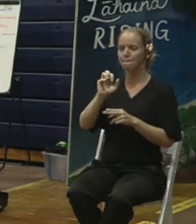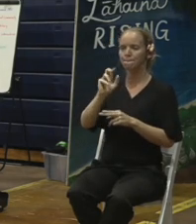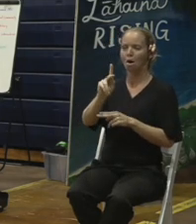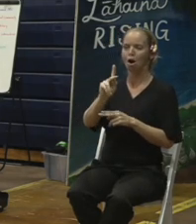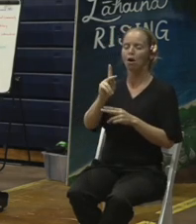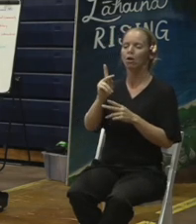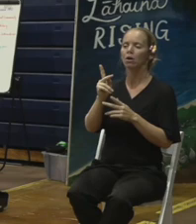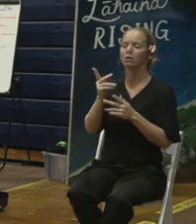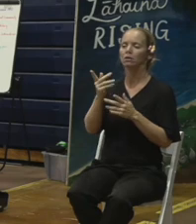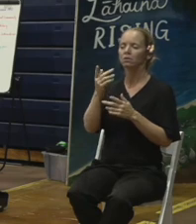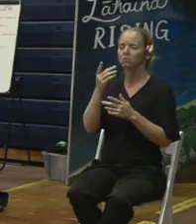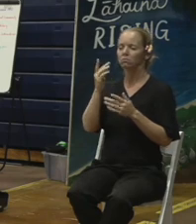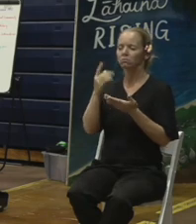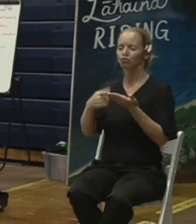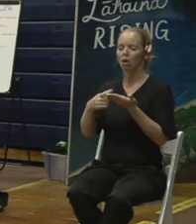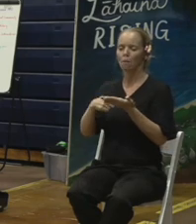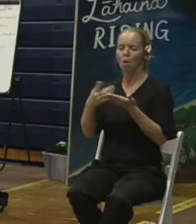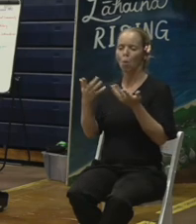Mark?